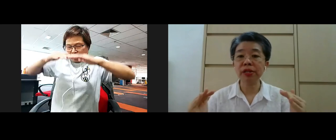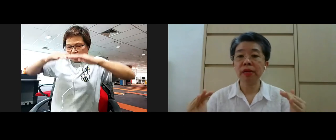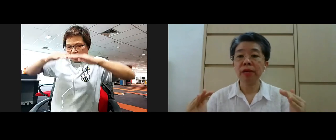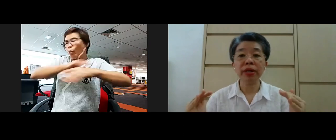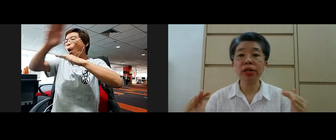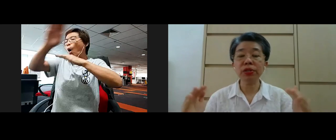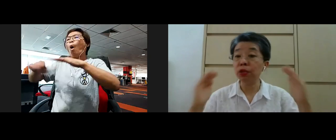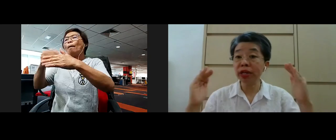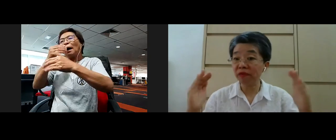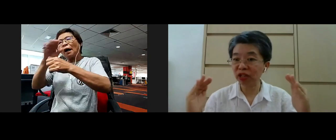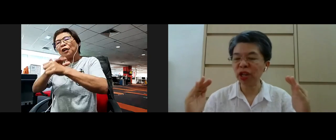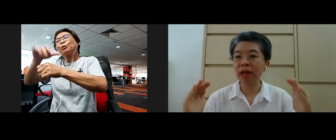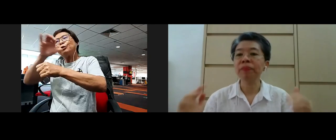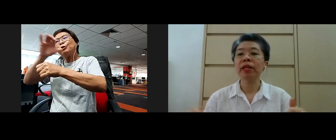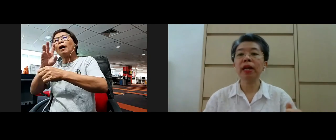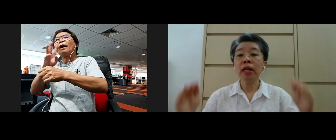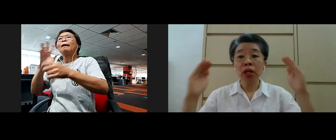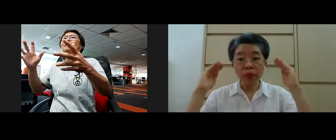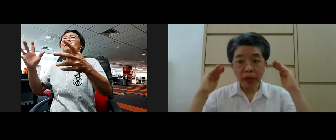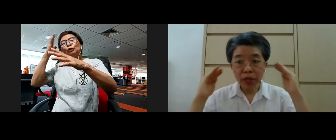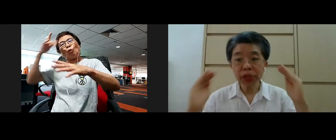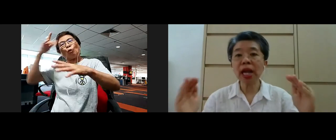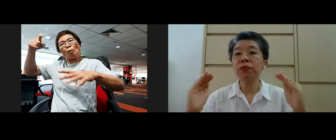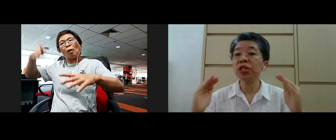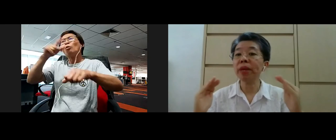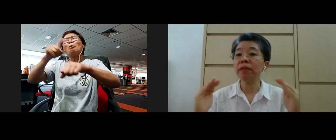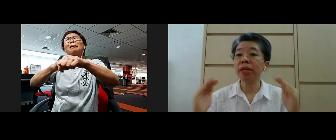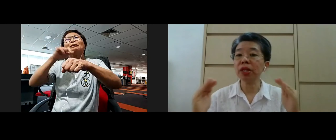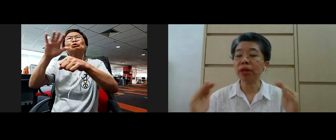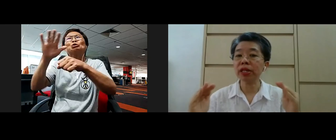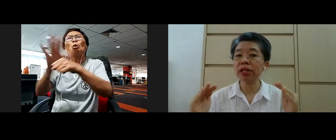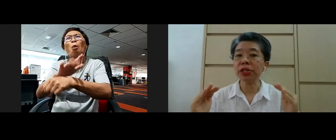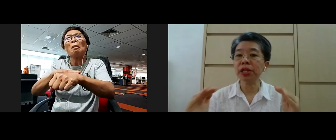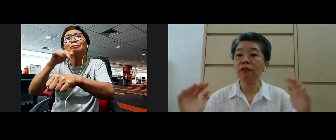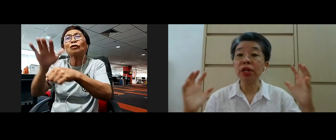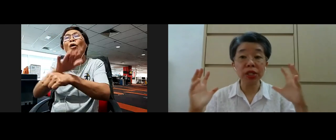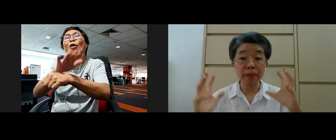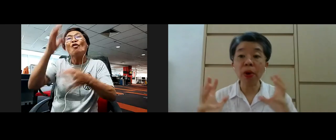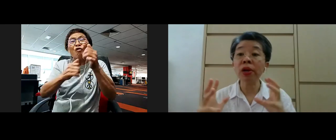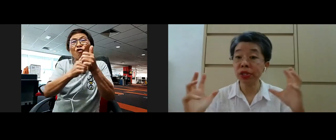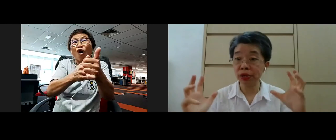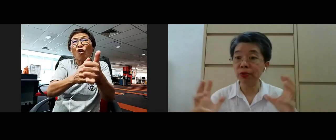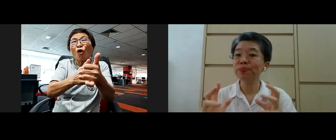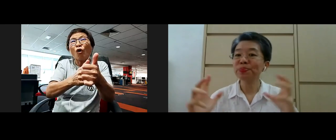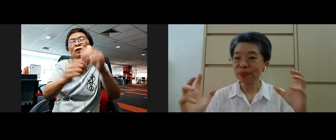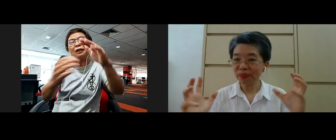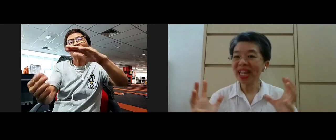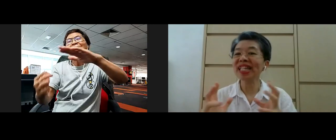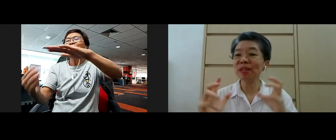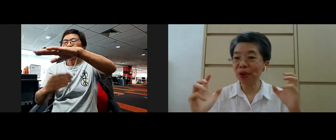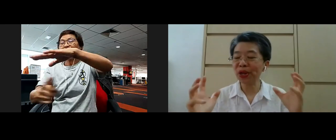practices because you don't have much time yeah so but when you start with this basic practices itself it supports you